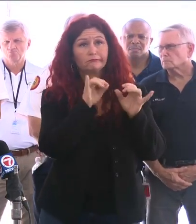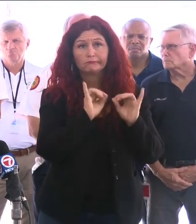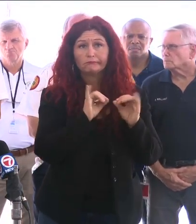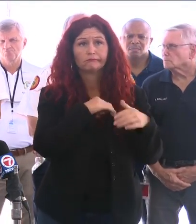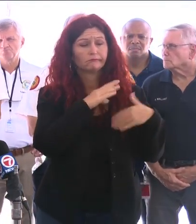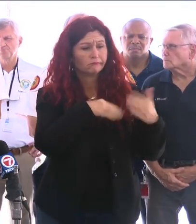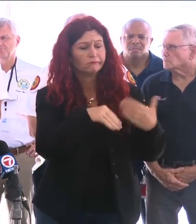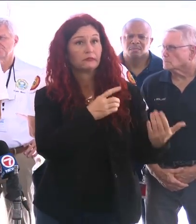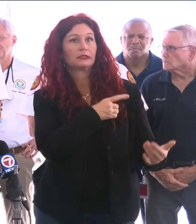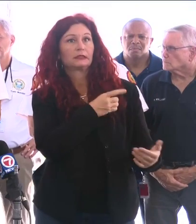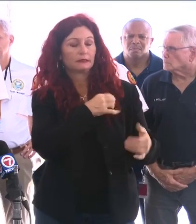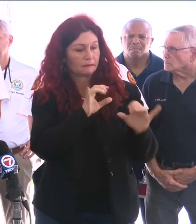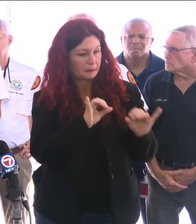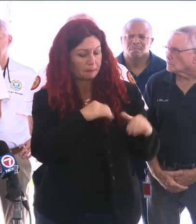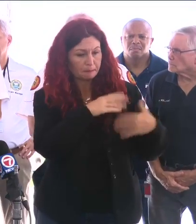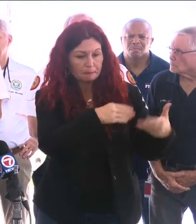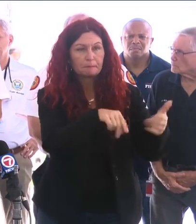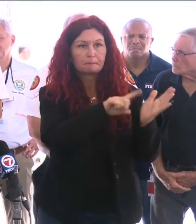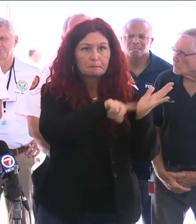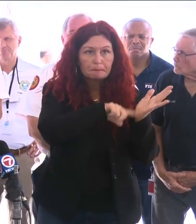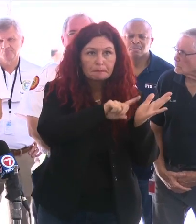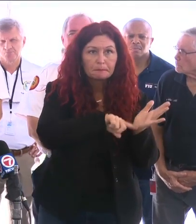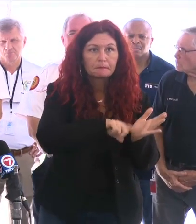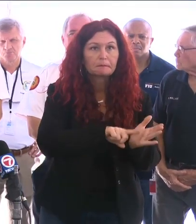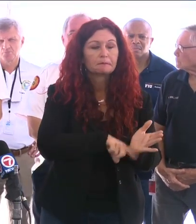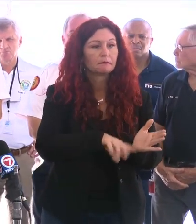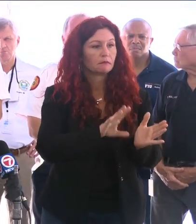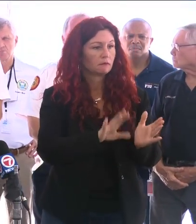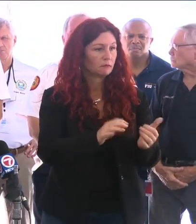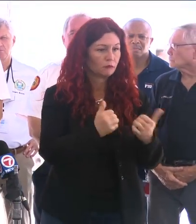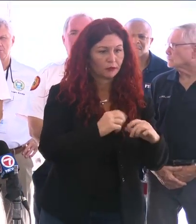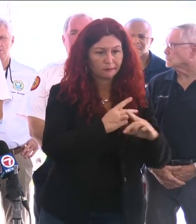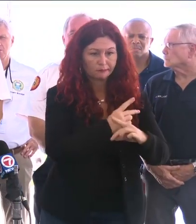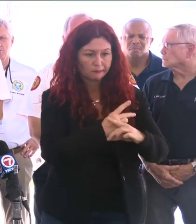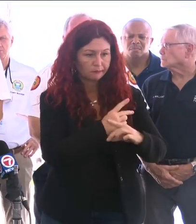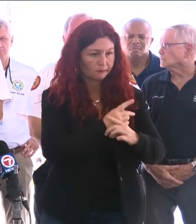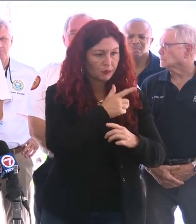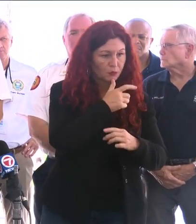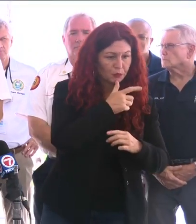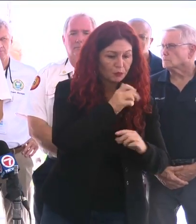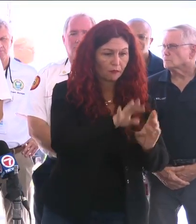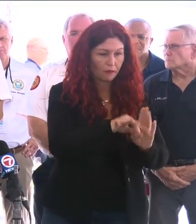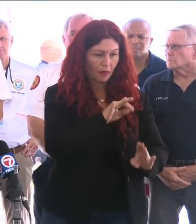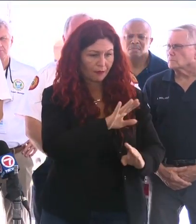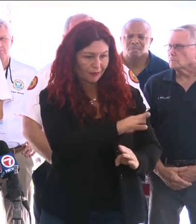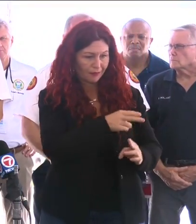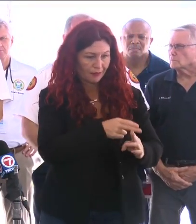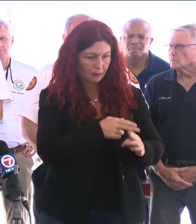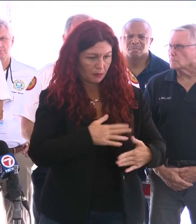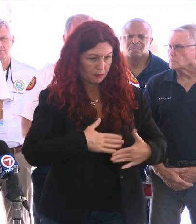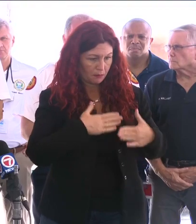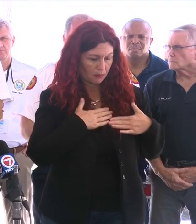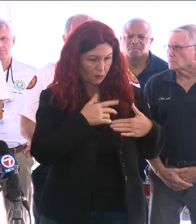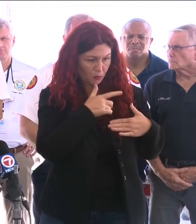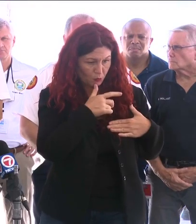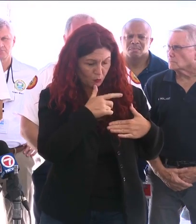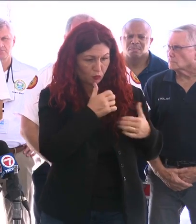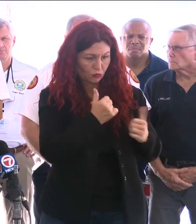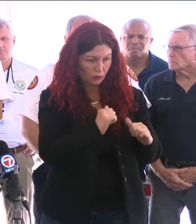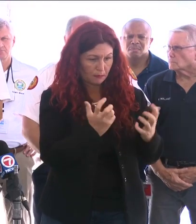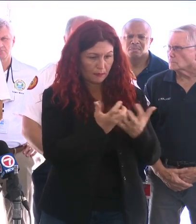to identify those who may have been recovered as quickly as possible so we can get accurate information.